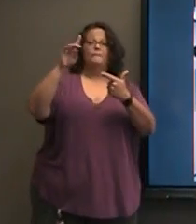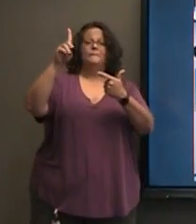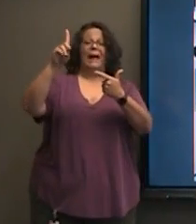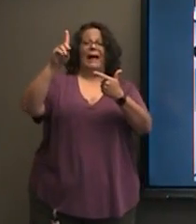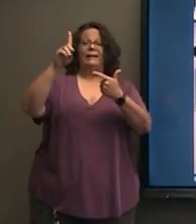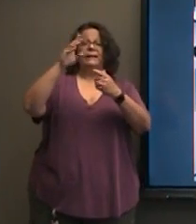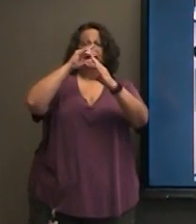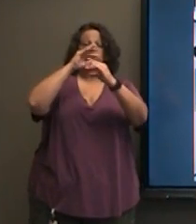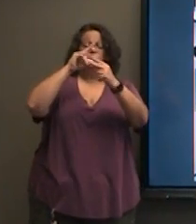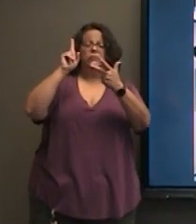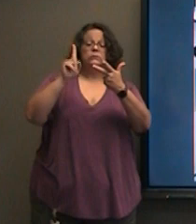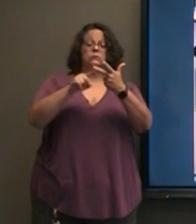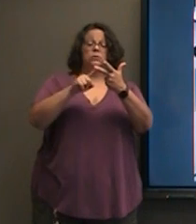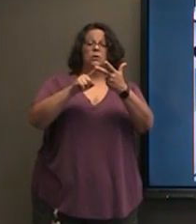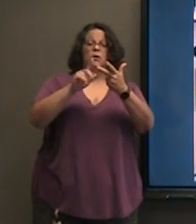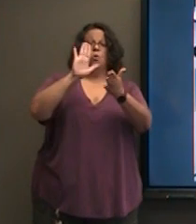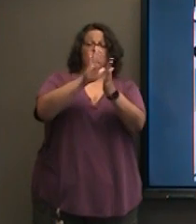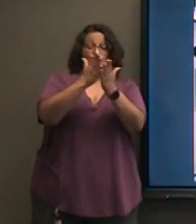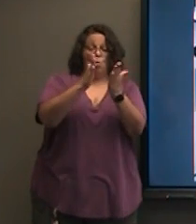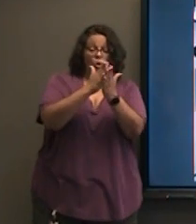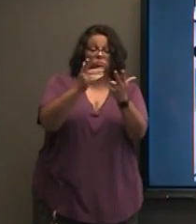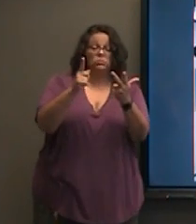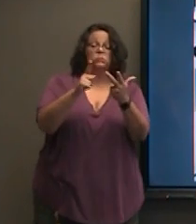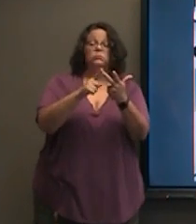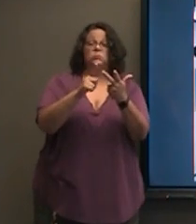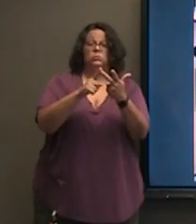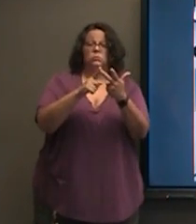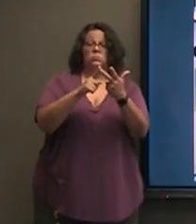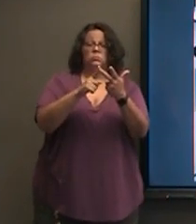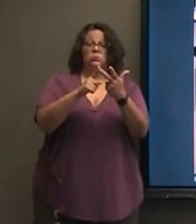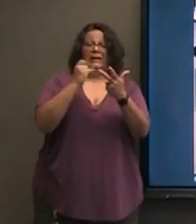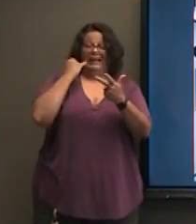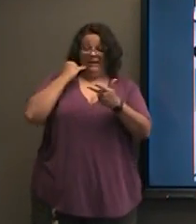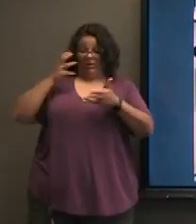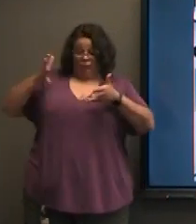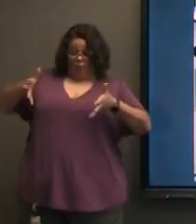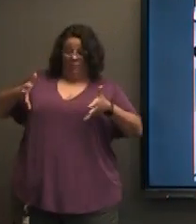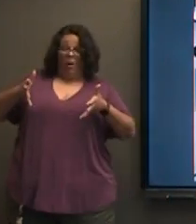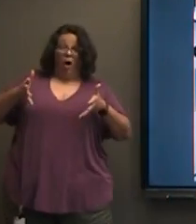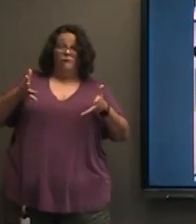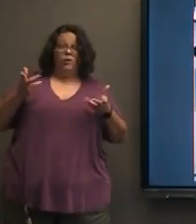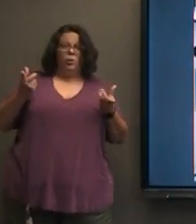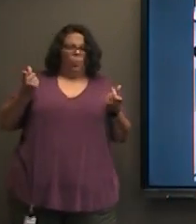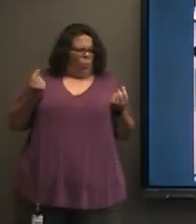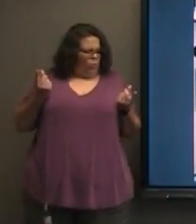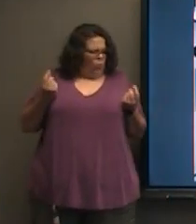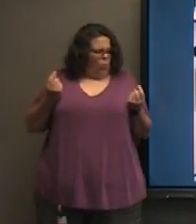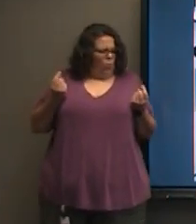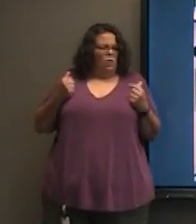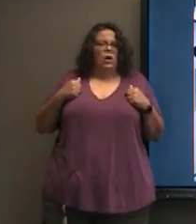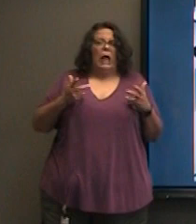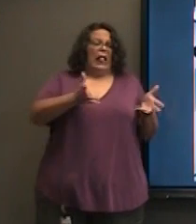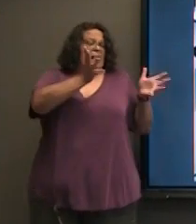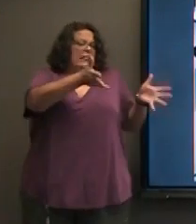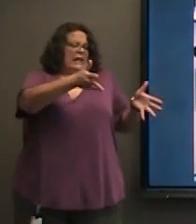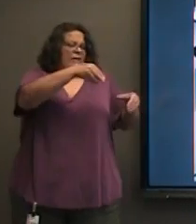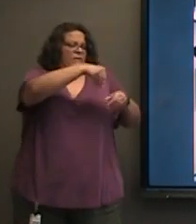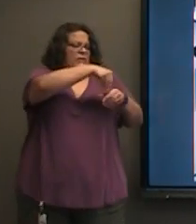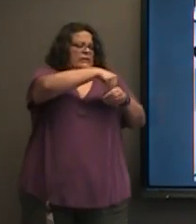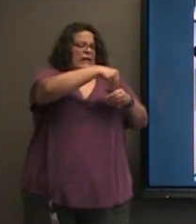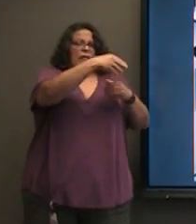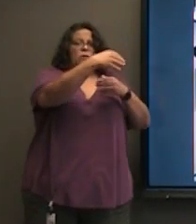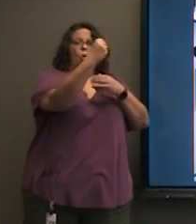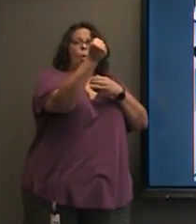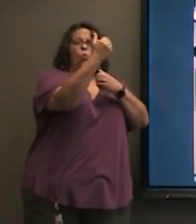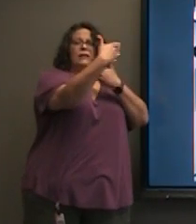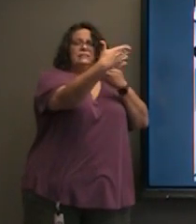books, because if that item does get dropped off, it's going to remain here in this holding tank for the entire day. We're not calling students